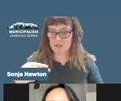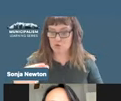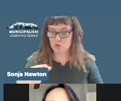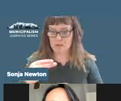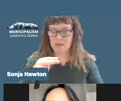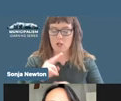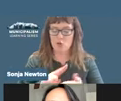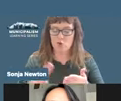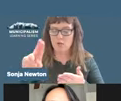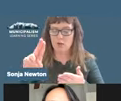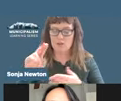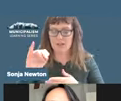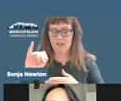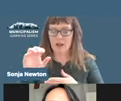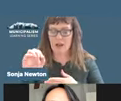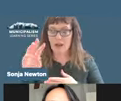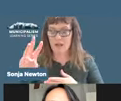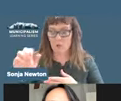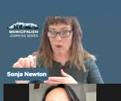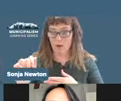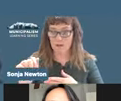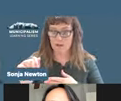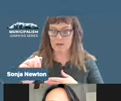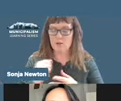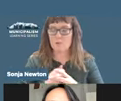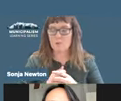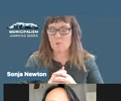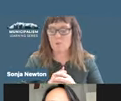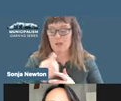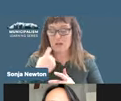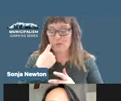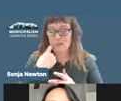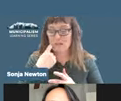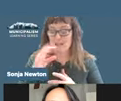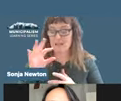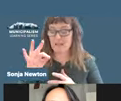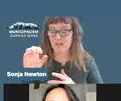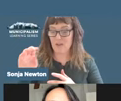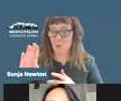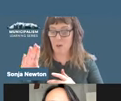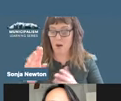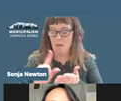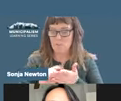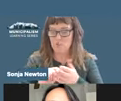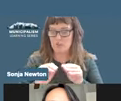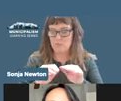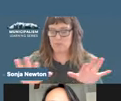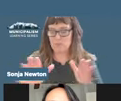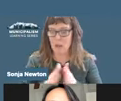His most recent book, published in February, is Claiming the City, a Global History of Workers' Fight for Municipal Socialism.